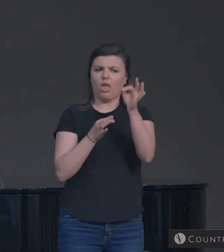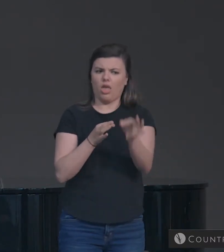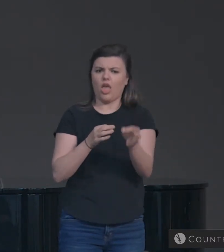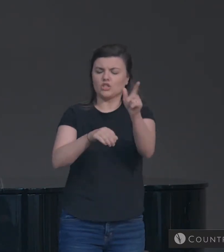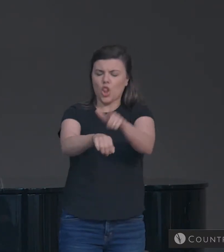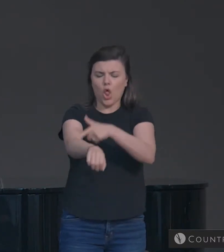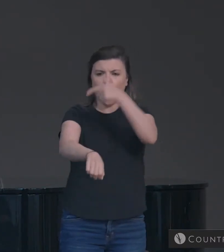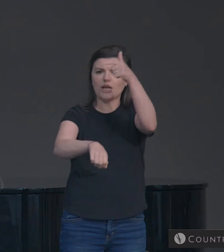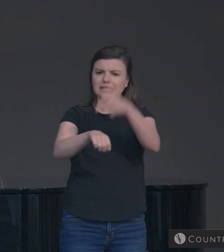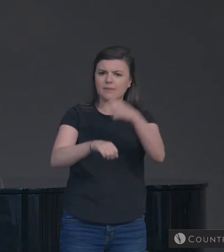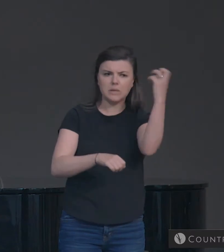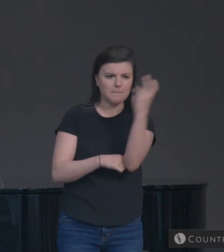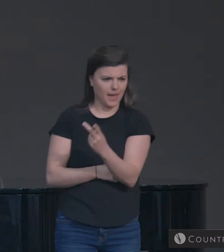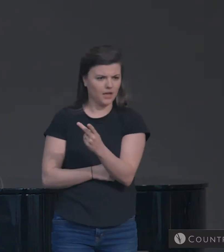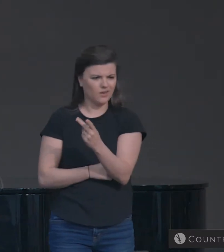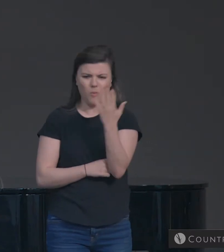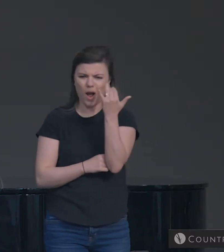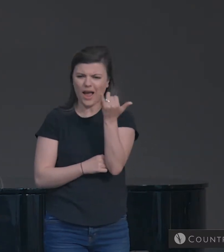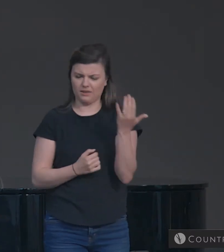Have ever thought about that?